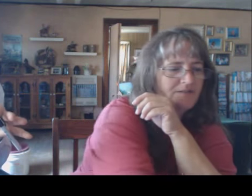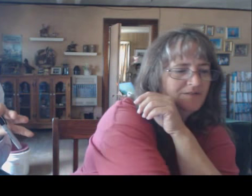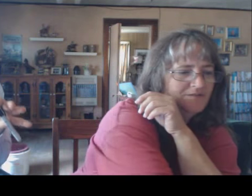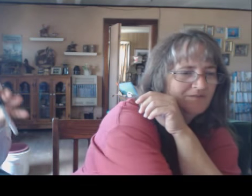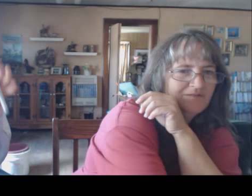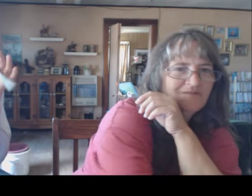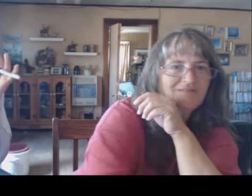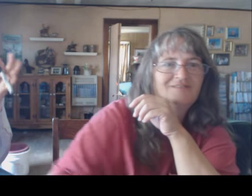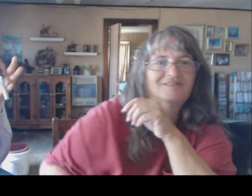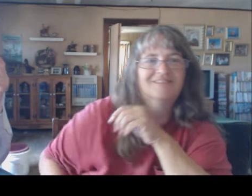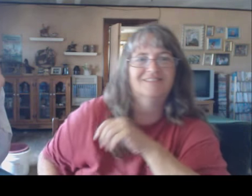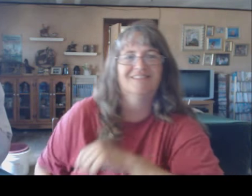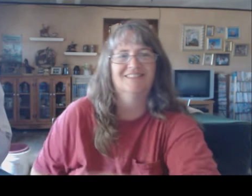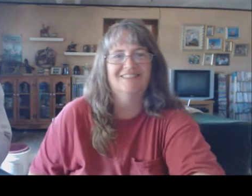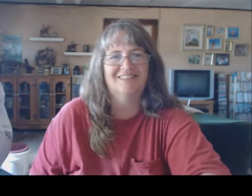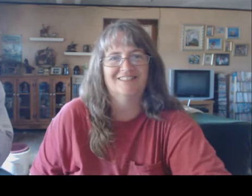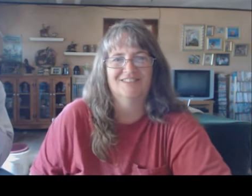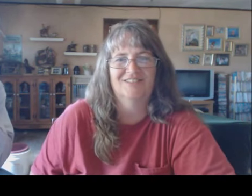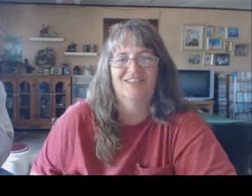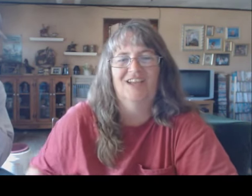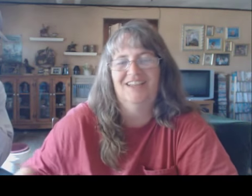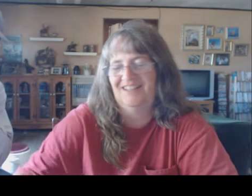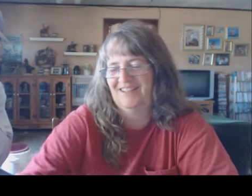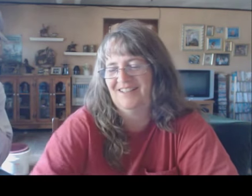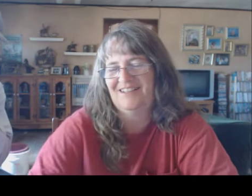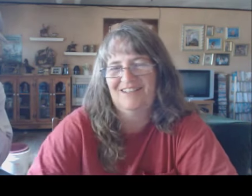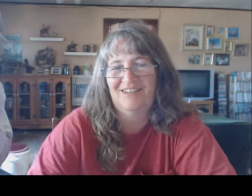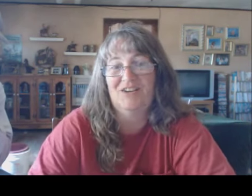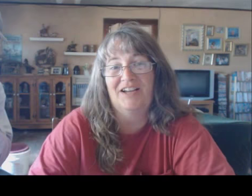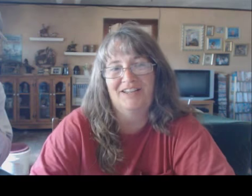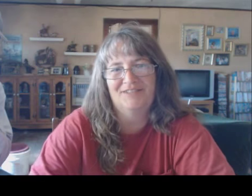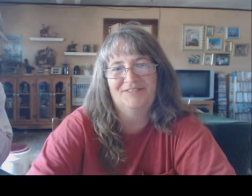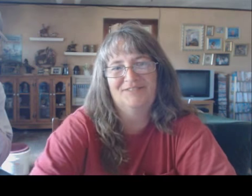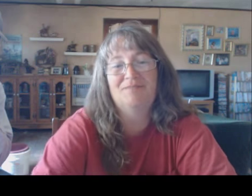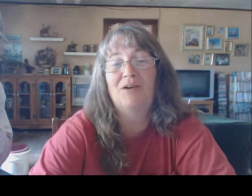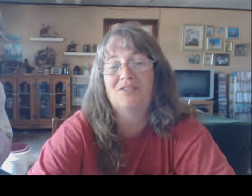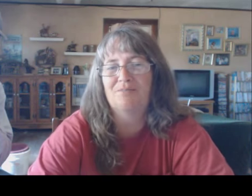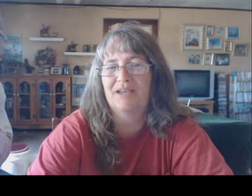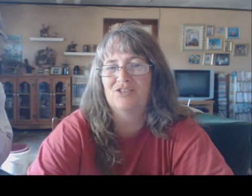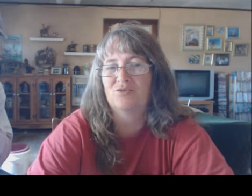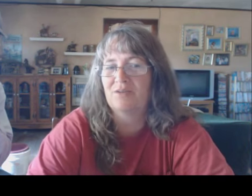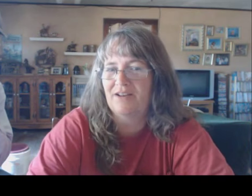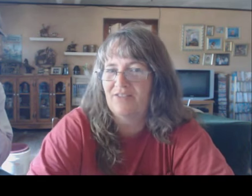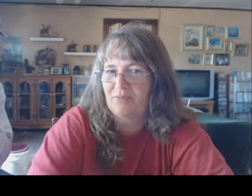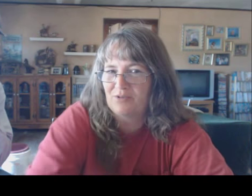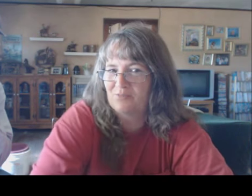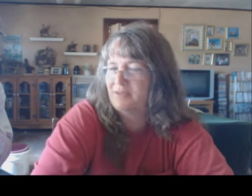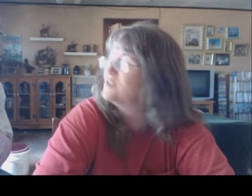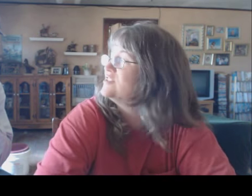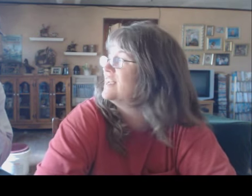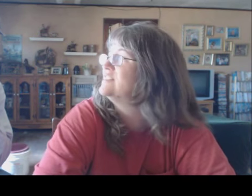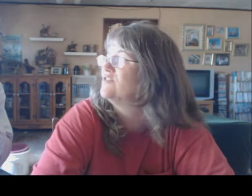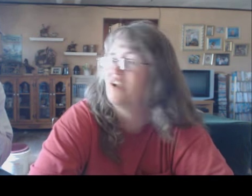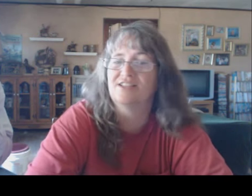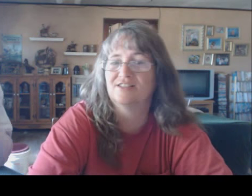chupacabra you get a double entry okay post a picture what about if they post a picture of sassafras